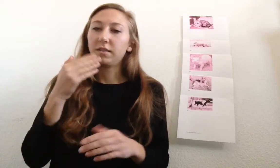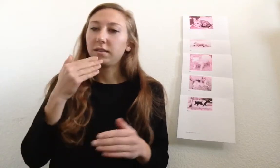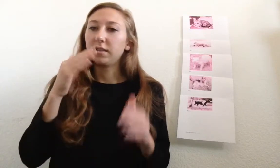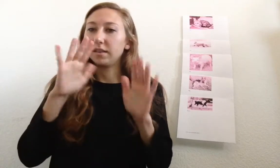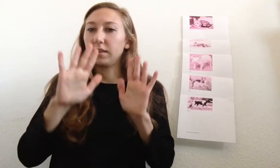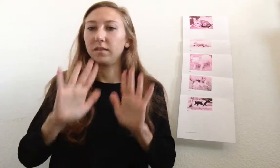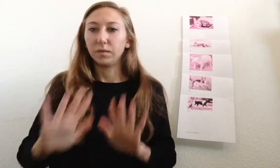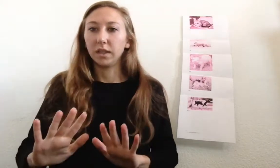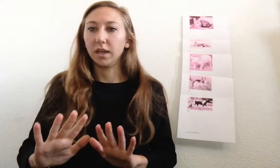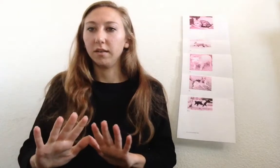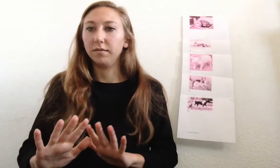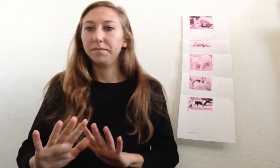that sounds really good.